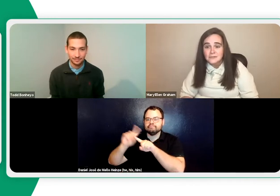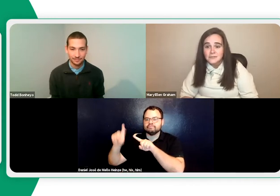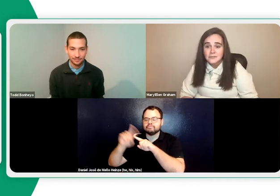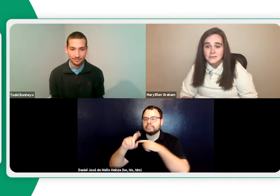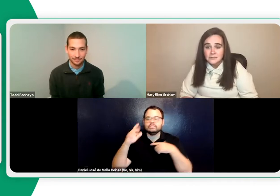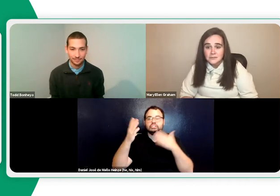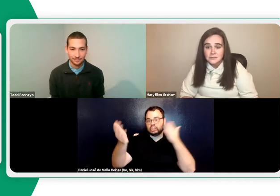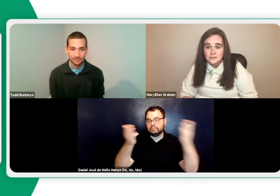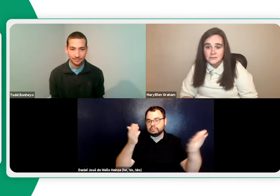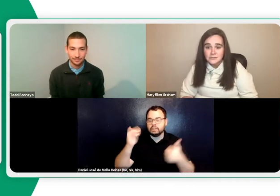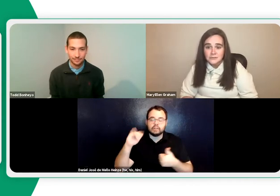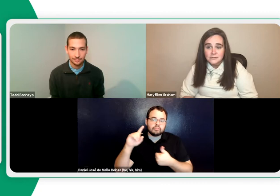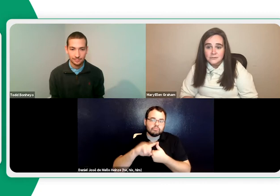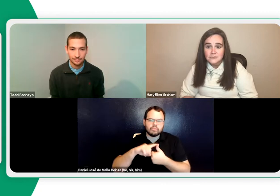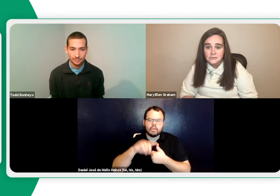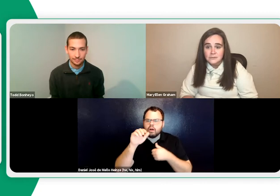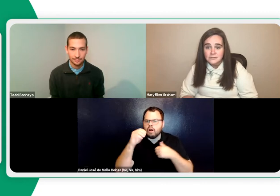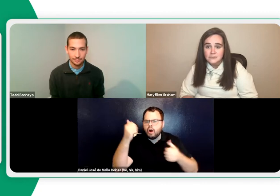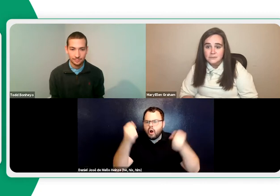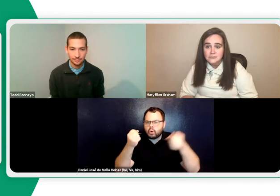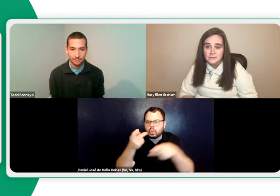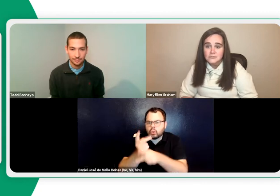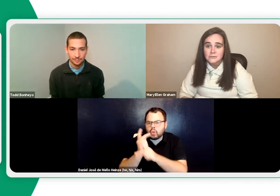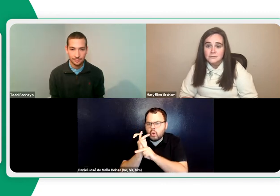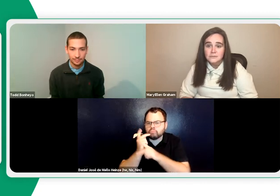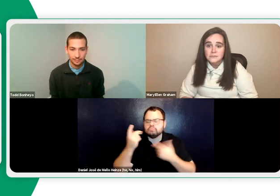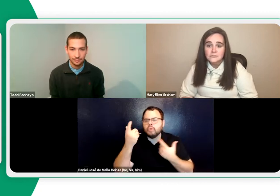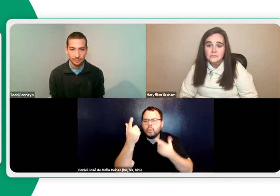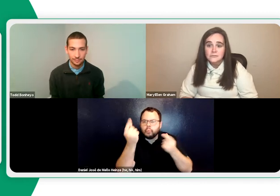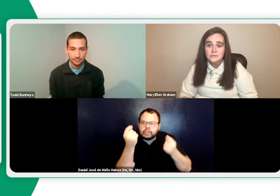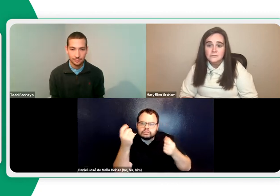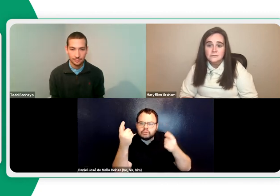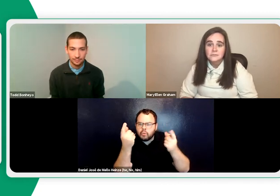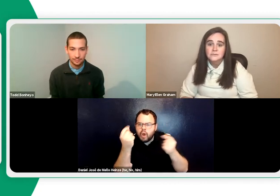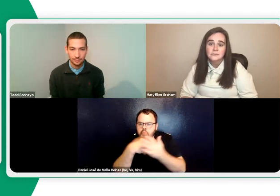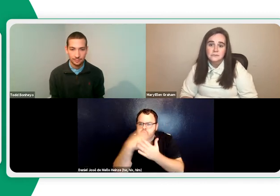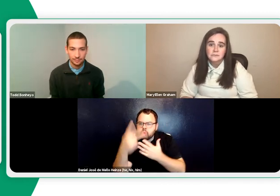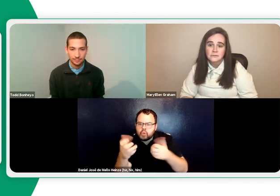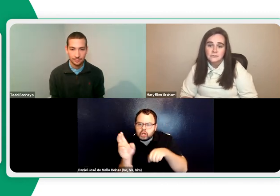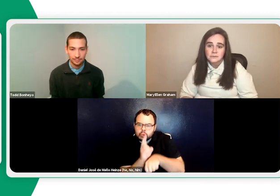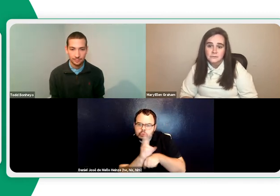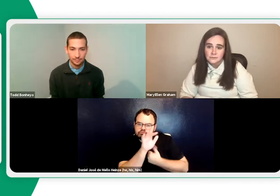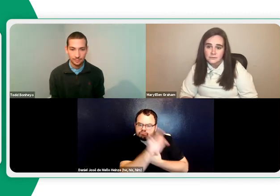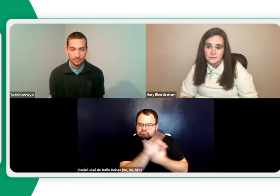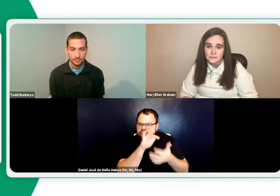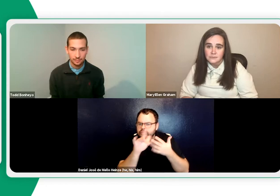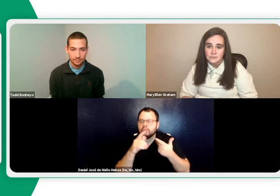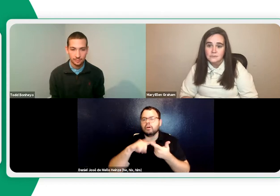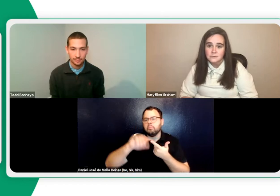actually will throw various different things out. They'll say, you know, you have a car loan, so which